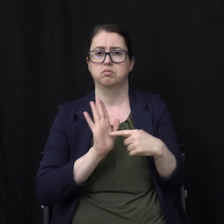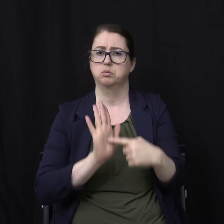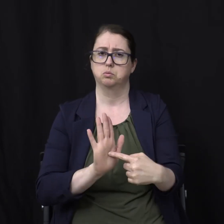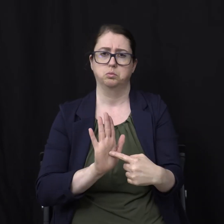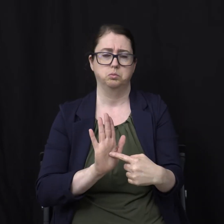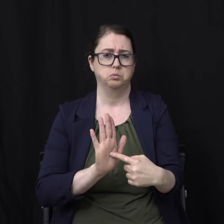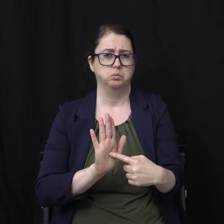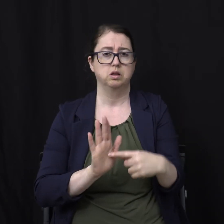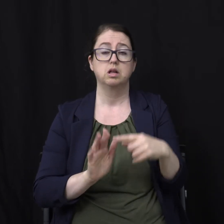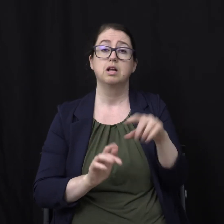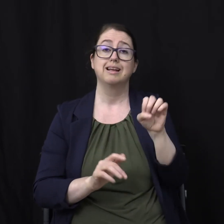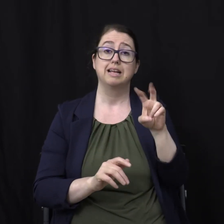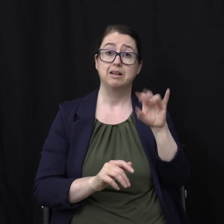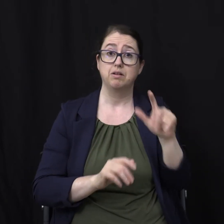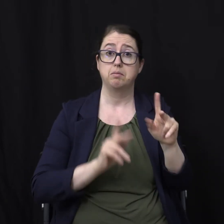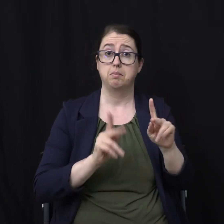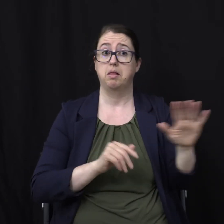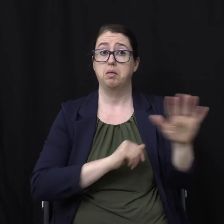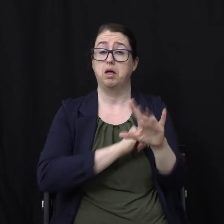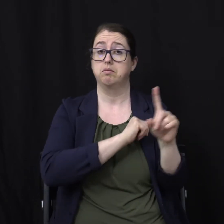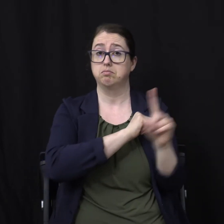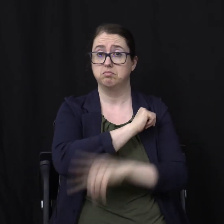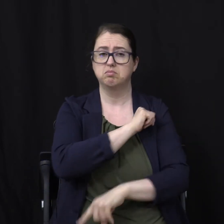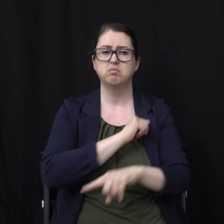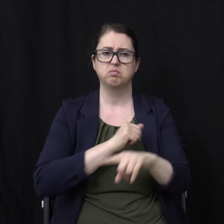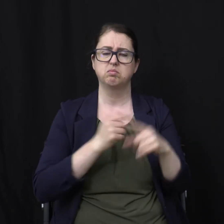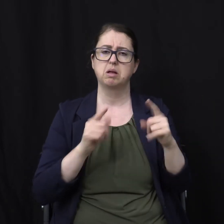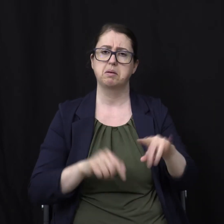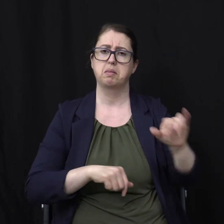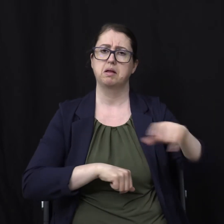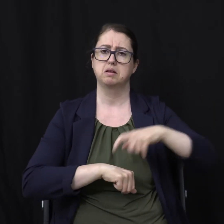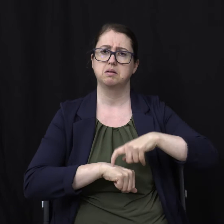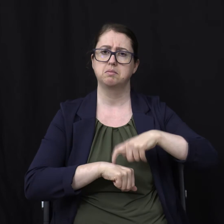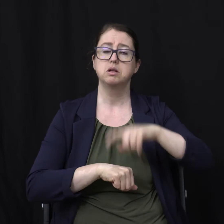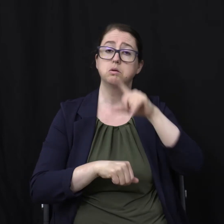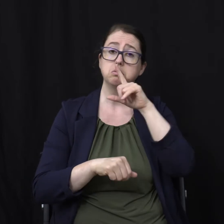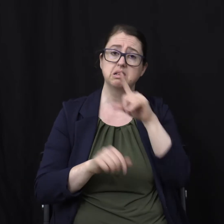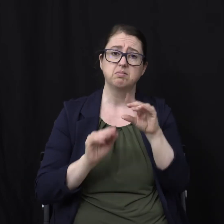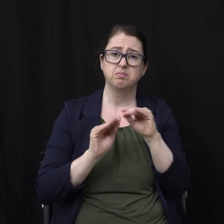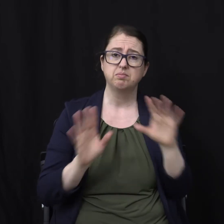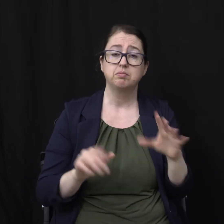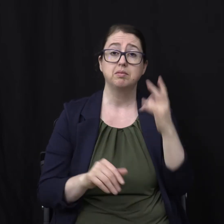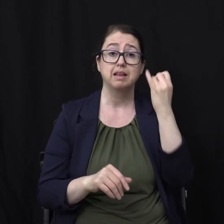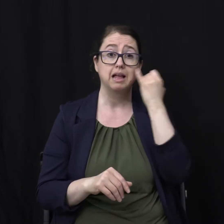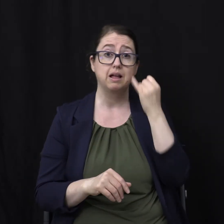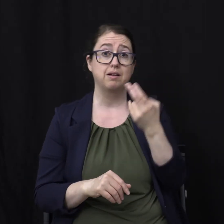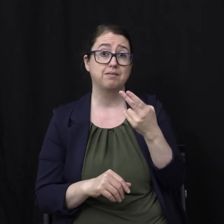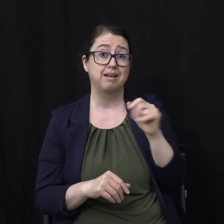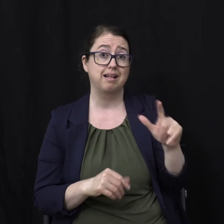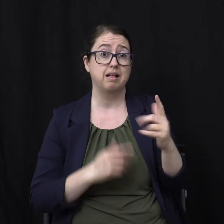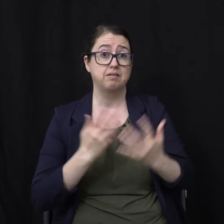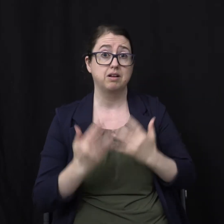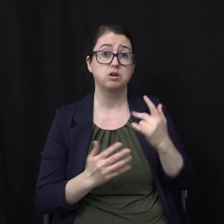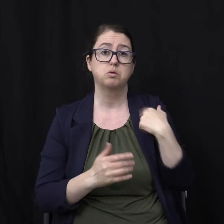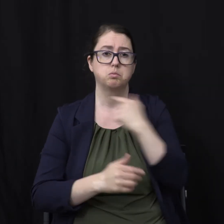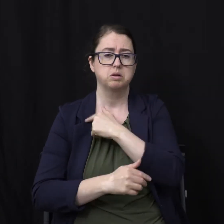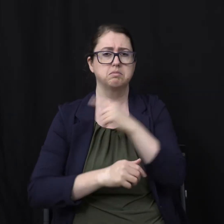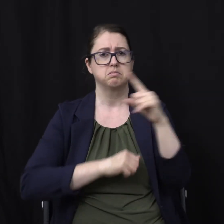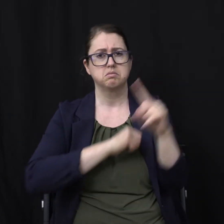there The punishment of the wicked Takes place then Which only makes sense Because if hell Punish hellfire punishment Were going on right